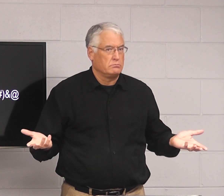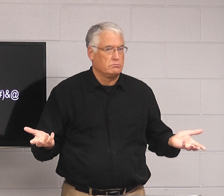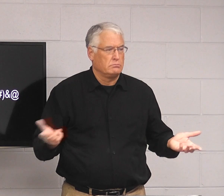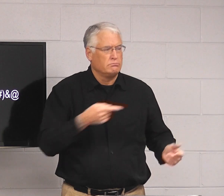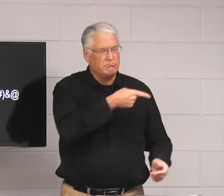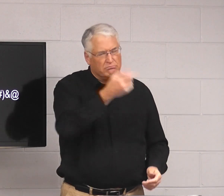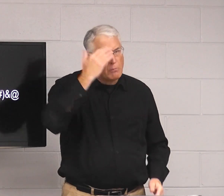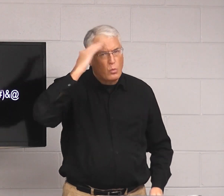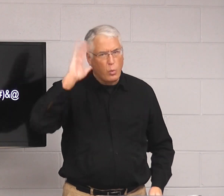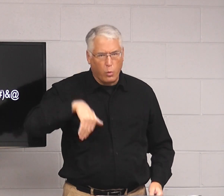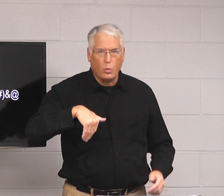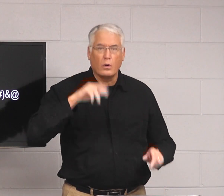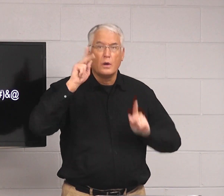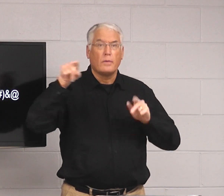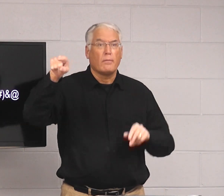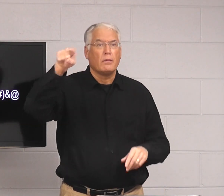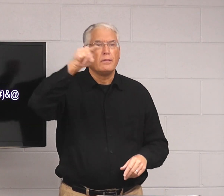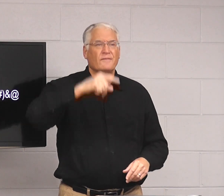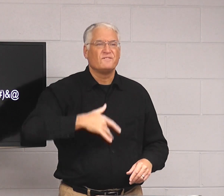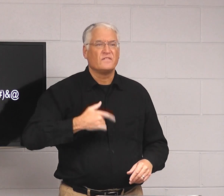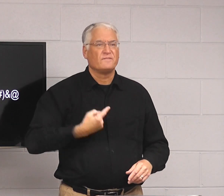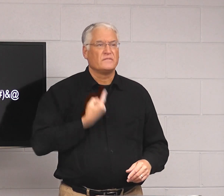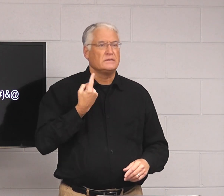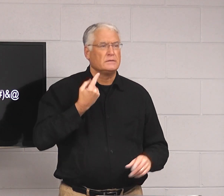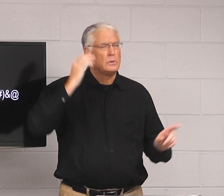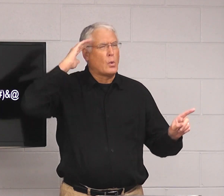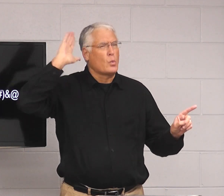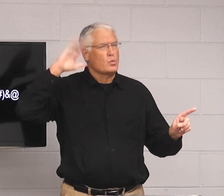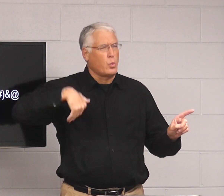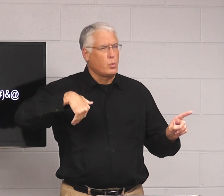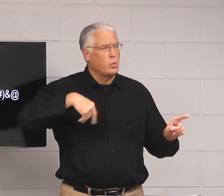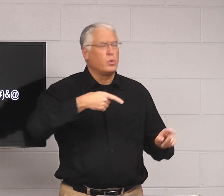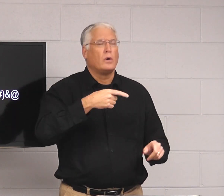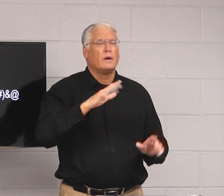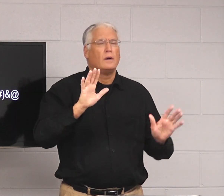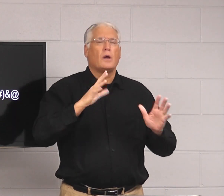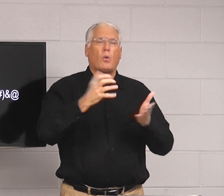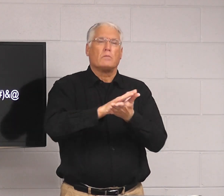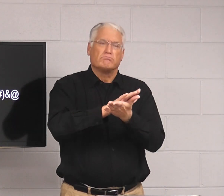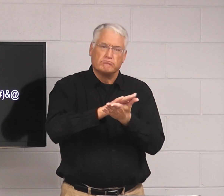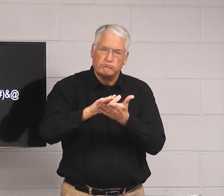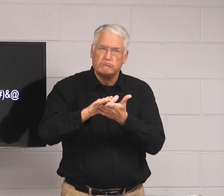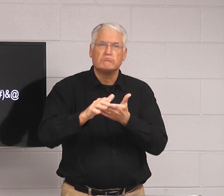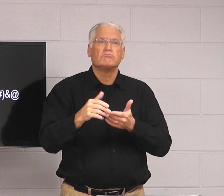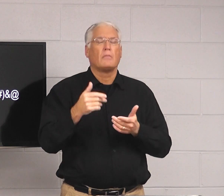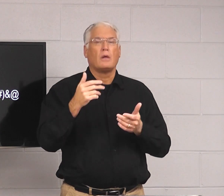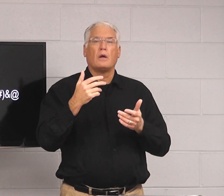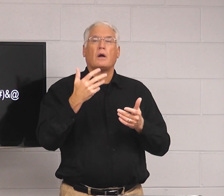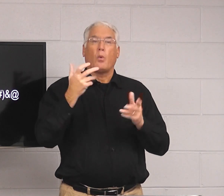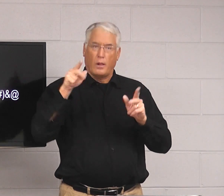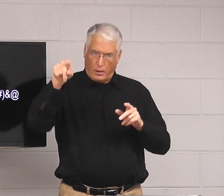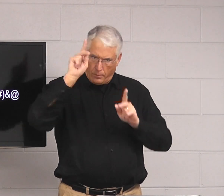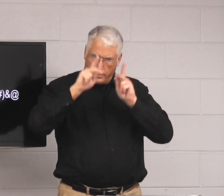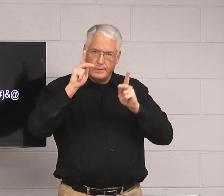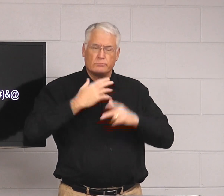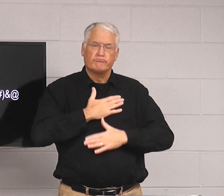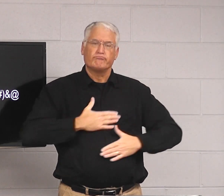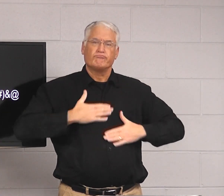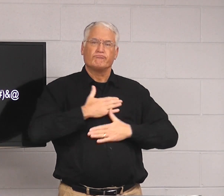Why is that? Because they know that people would feel offended. They know that. They want it to be nice and pleasant so that